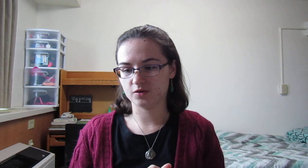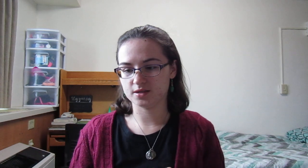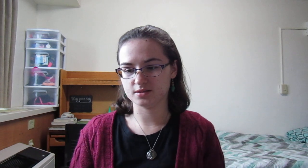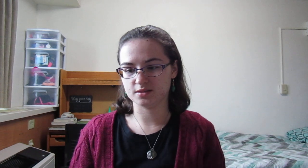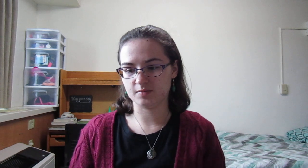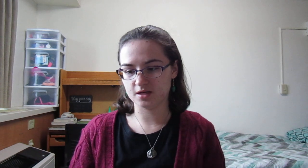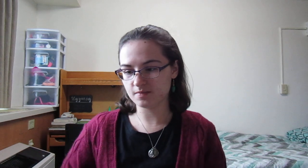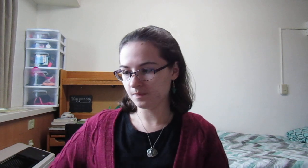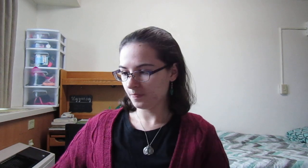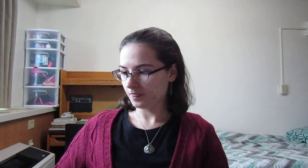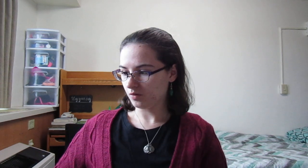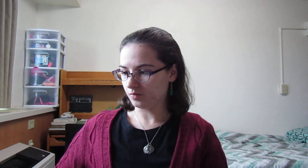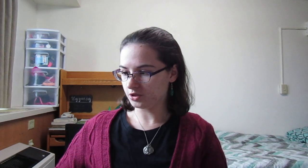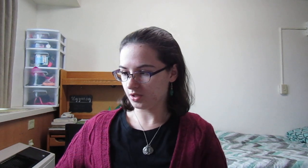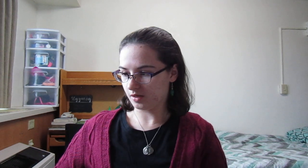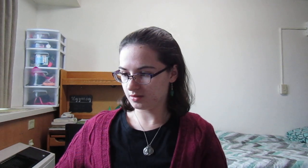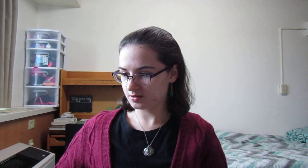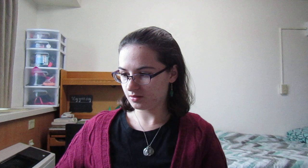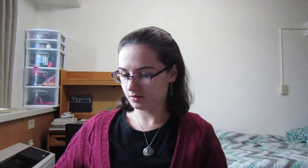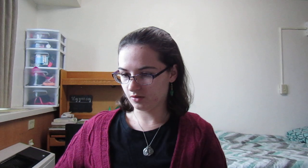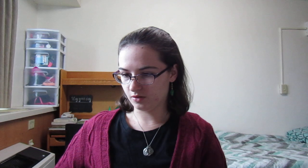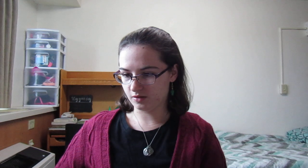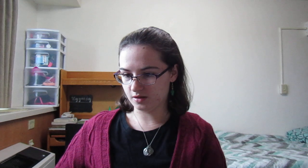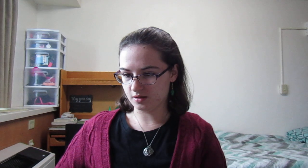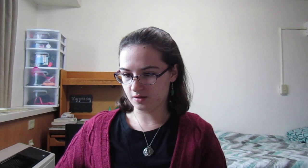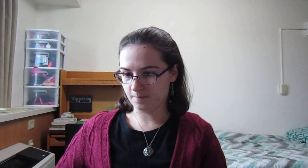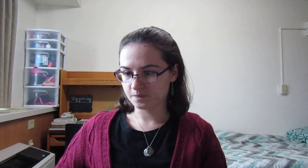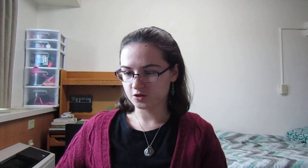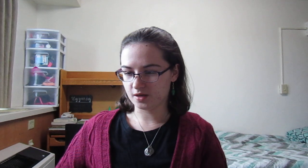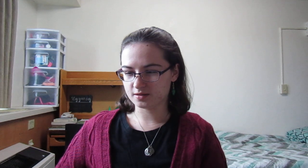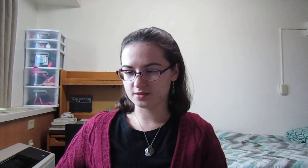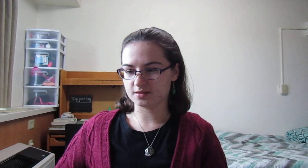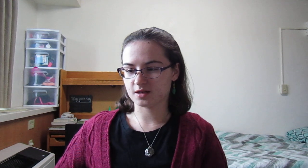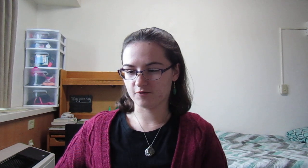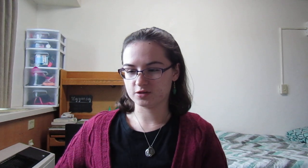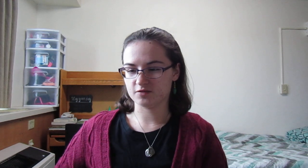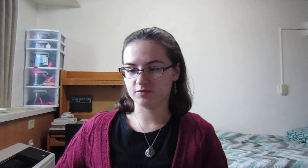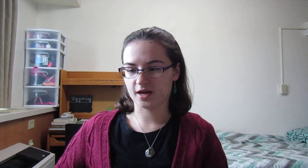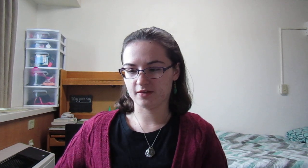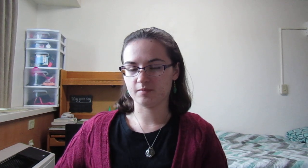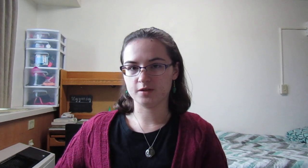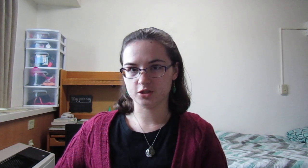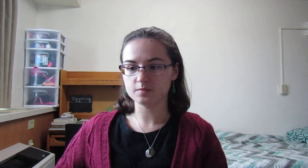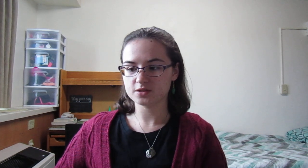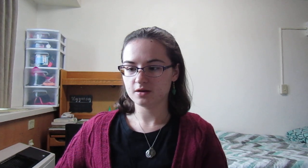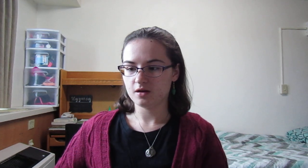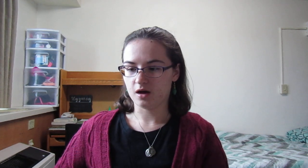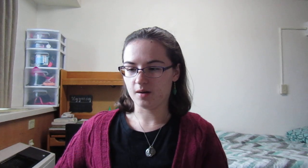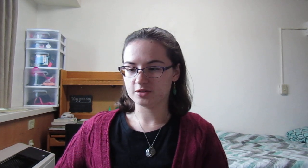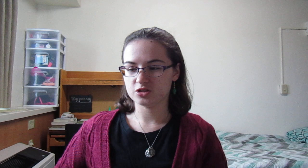USCCB, which is the United States Conference of Catholic Bishops. It's just